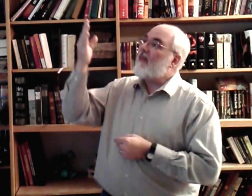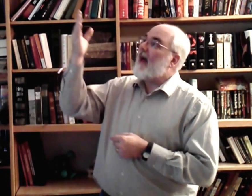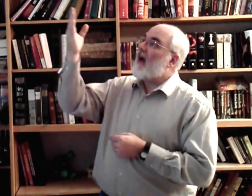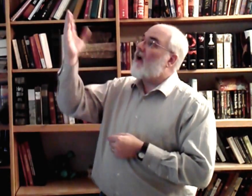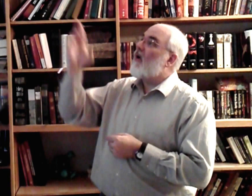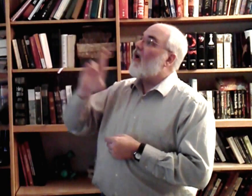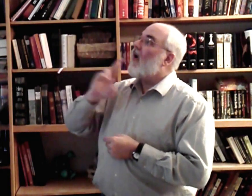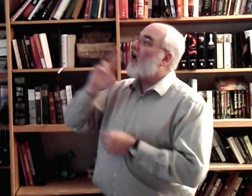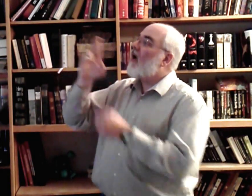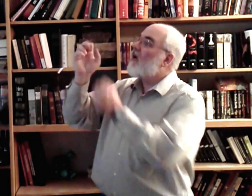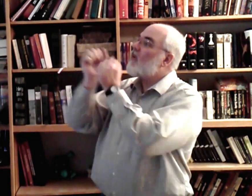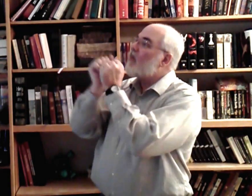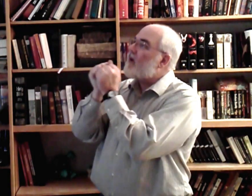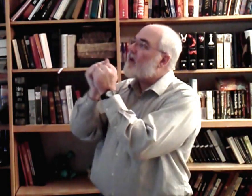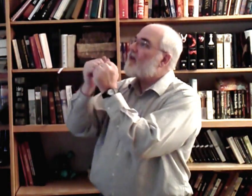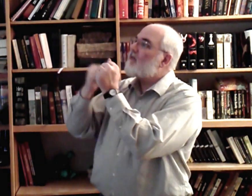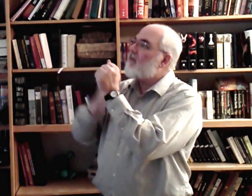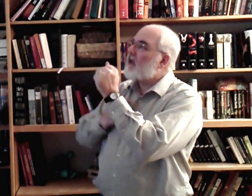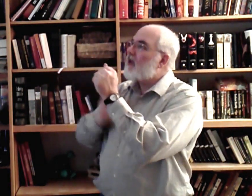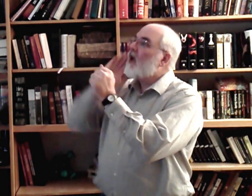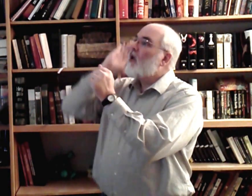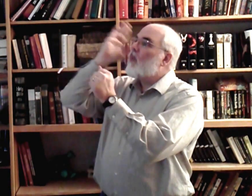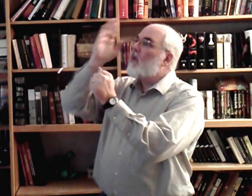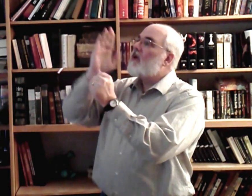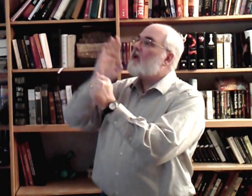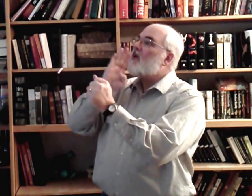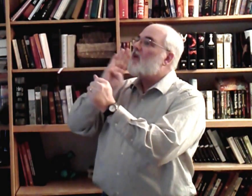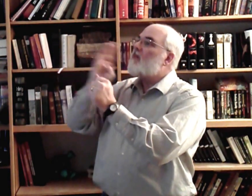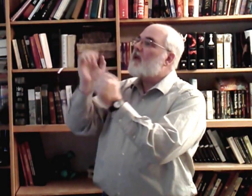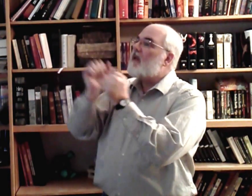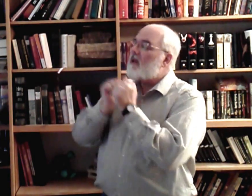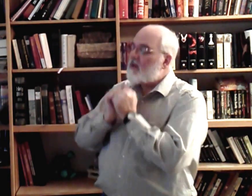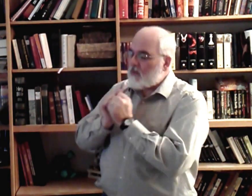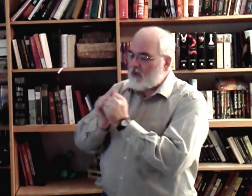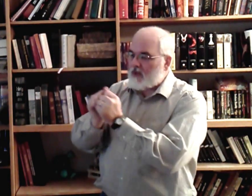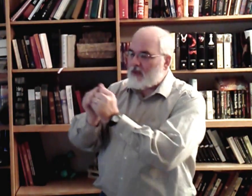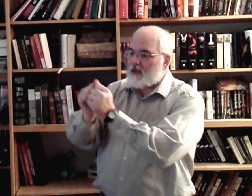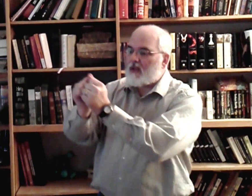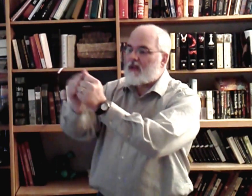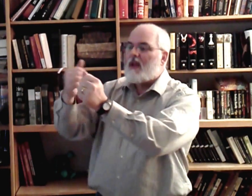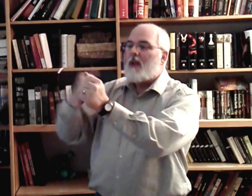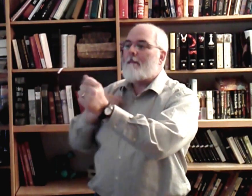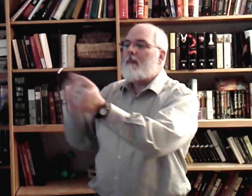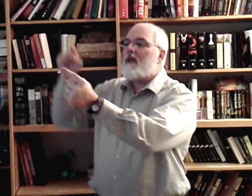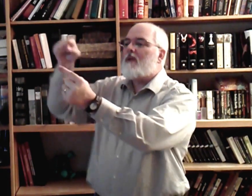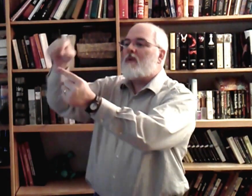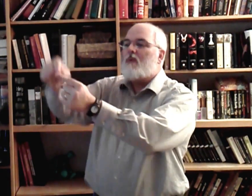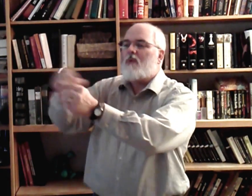Thou are with me, will be with me to